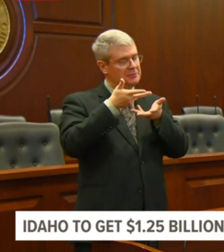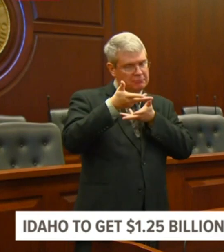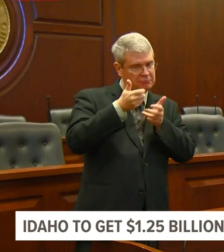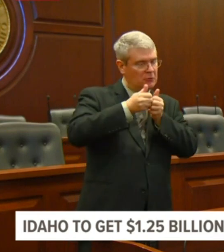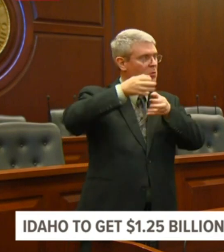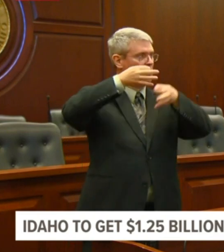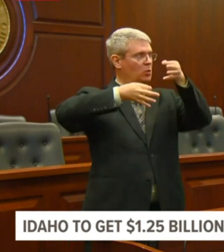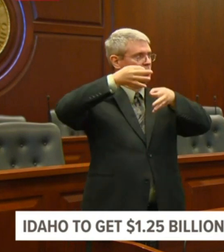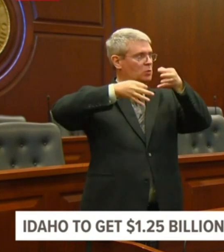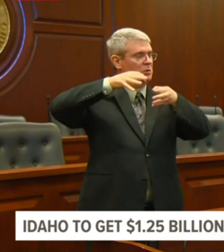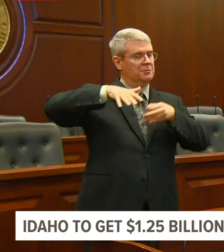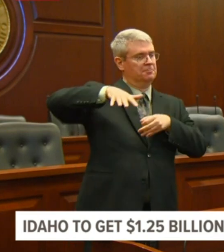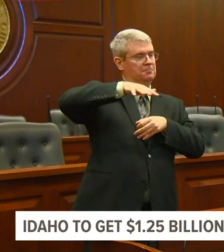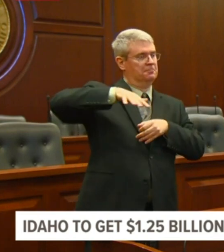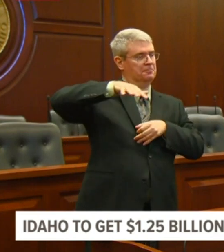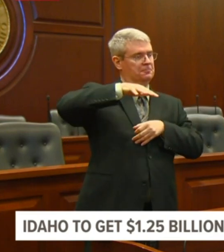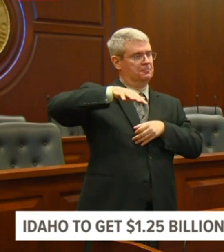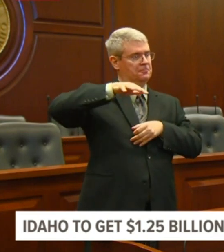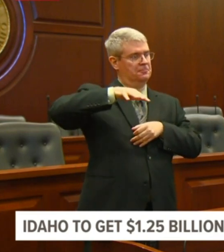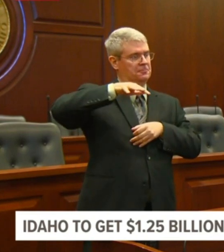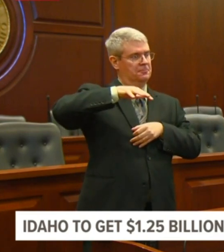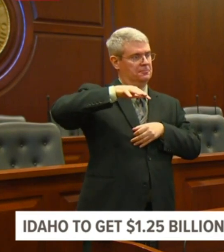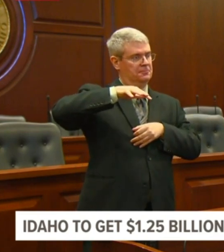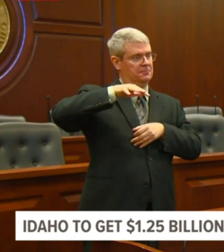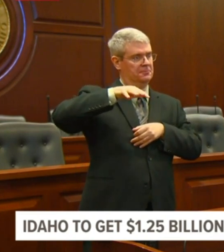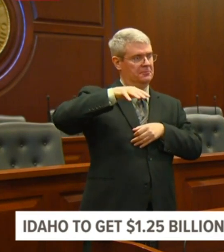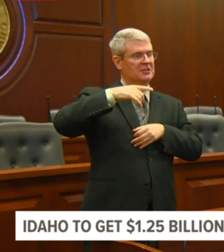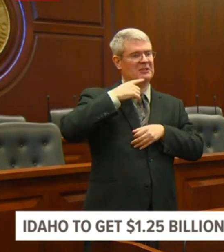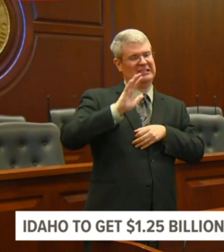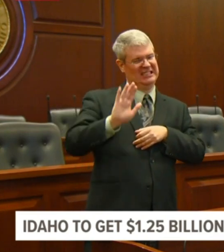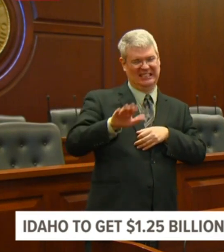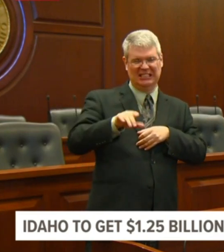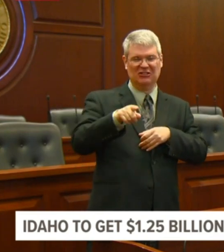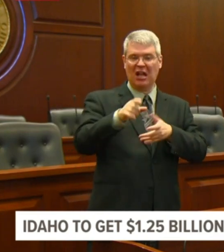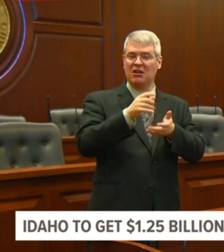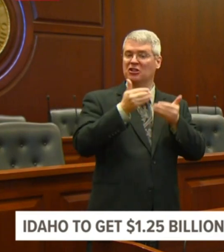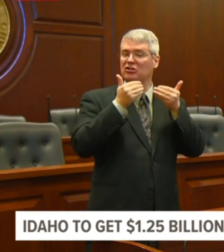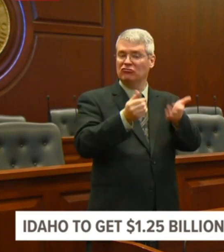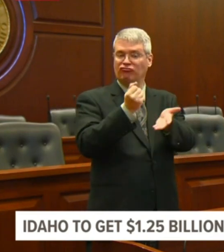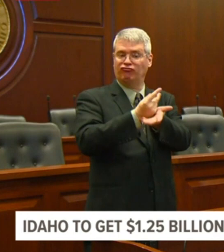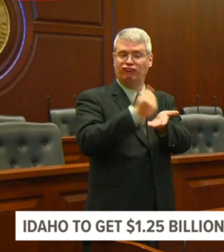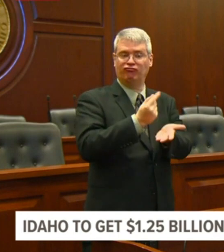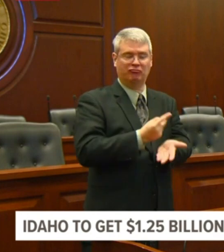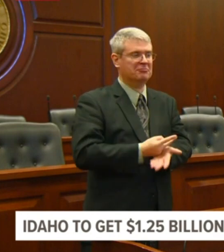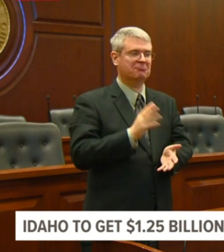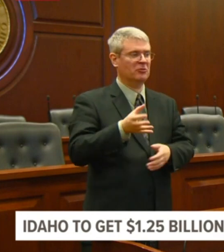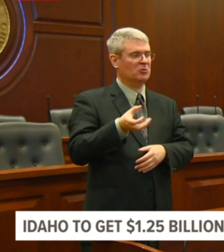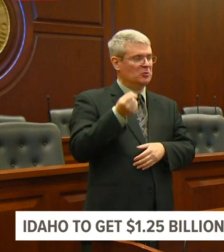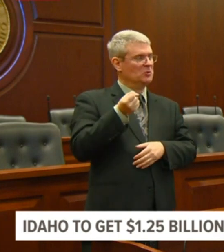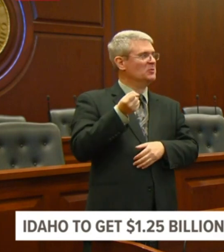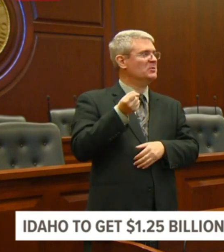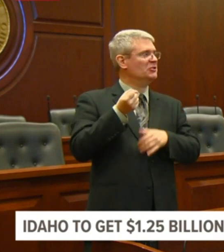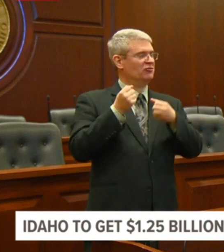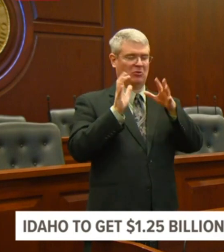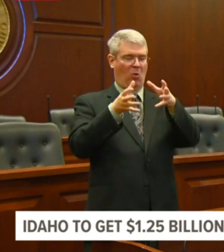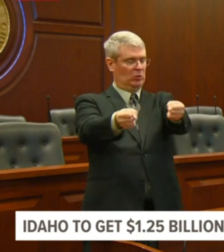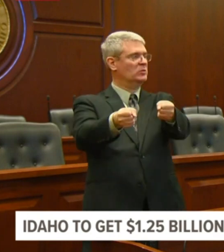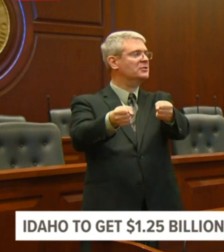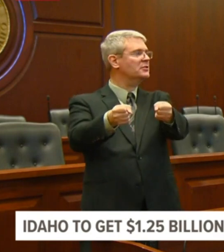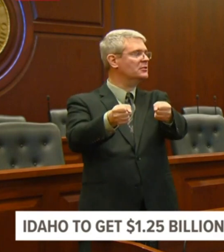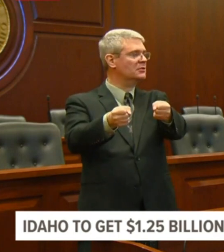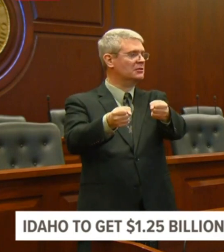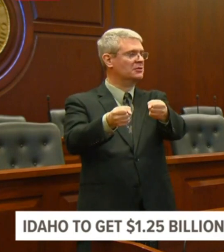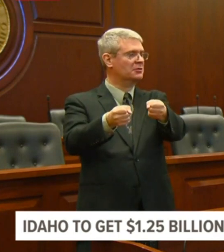to handle their social distancing. So that's one regard. We know that the